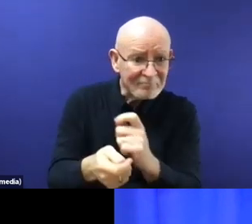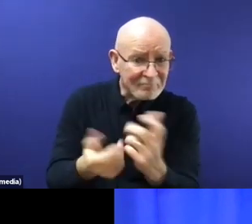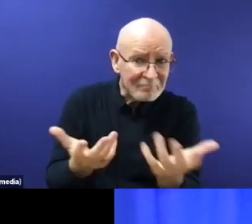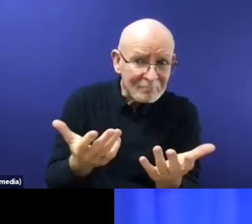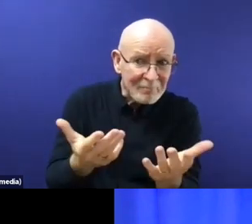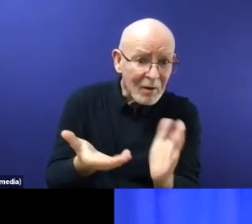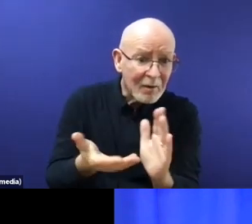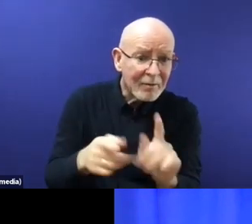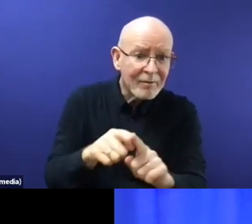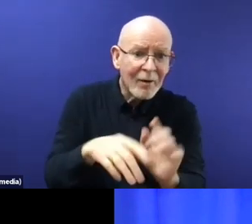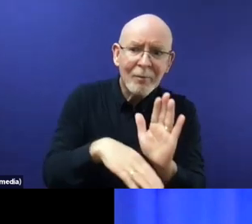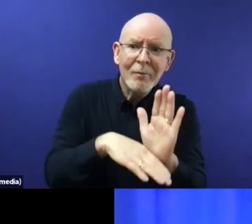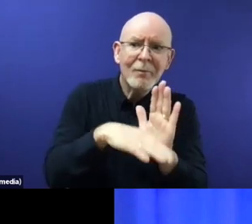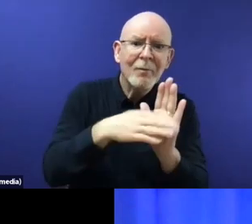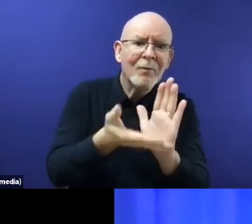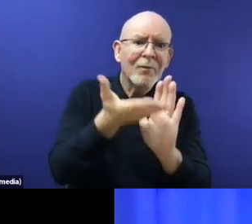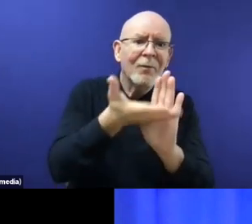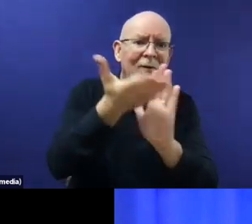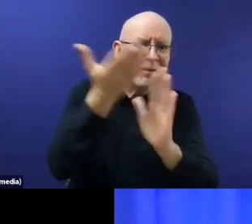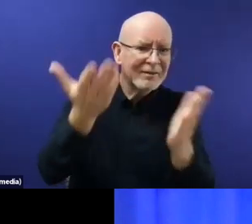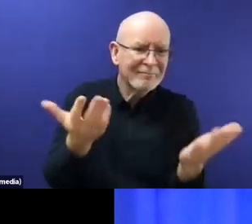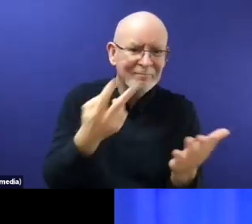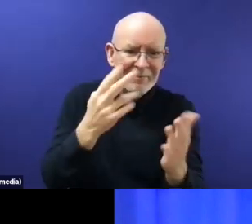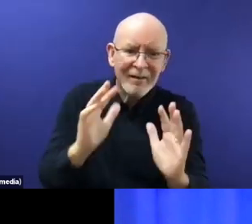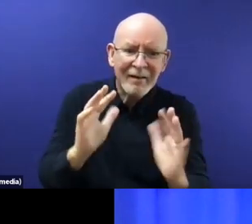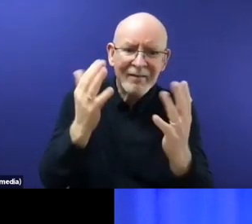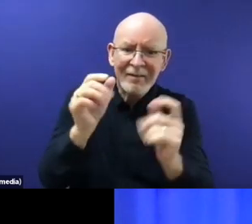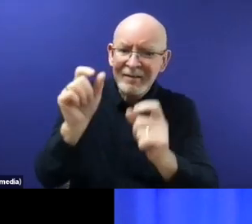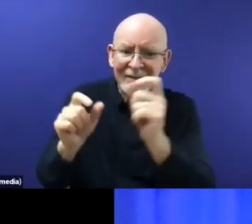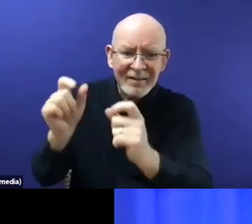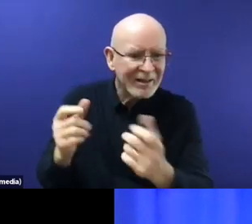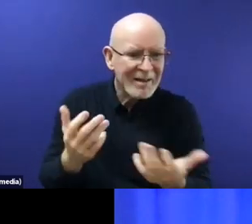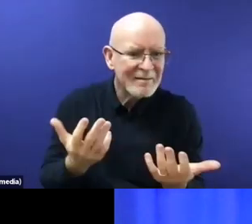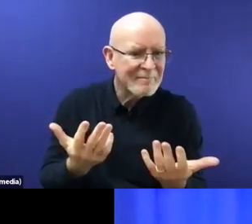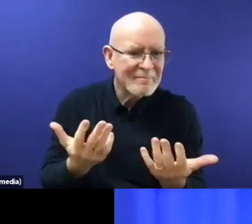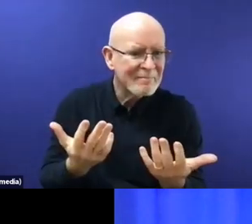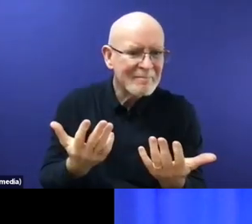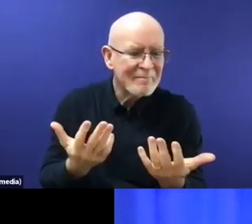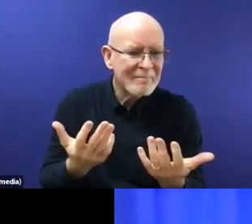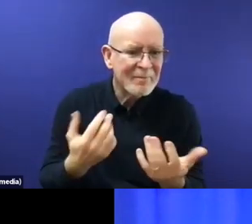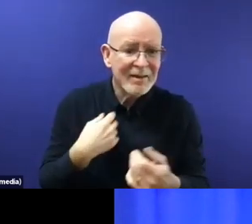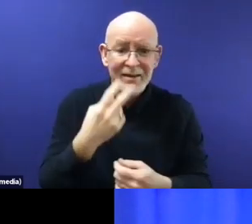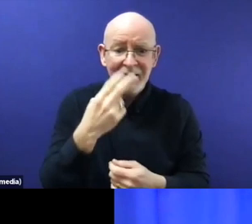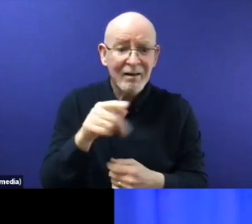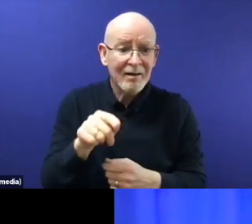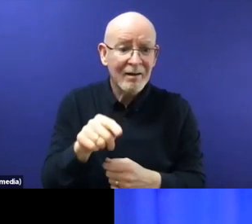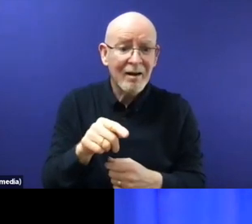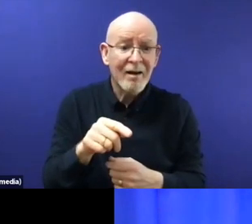mean the example of the Camp Moria and the situation that we arrived, but even how solidarity